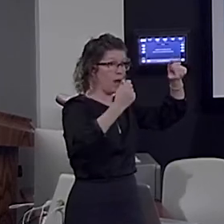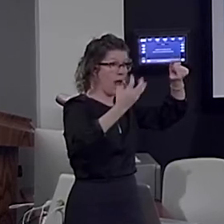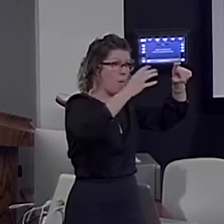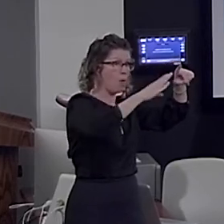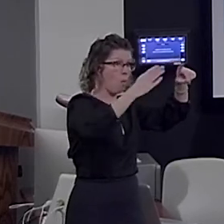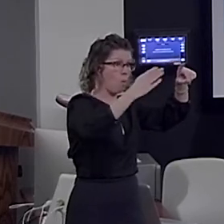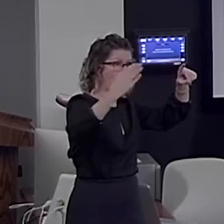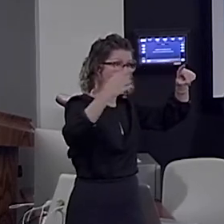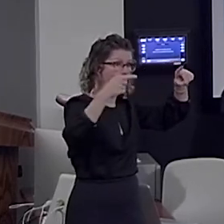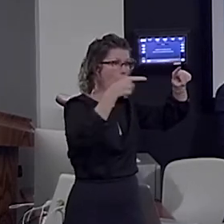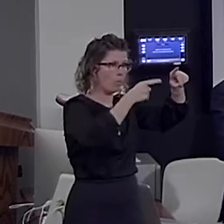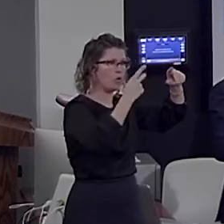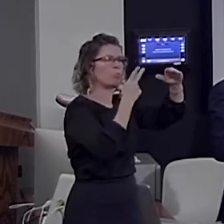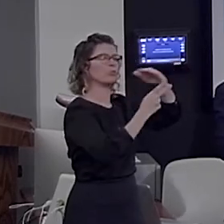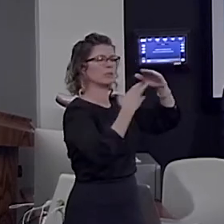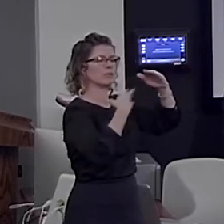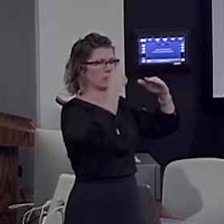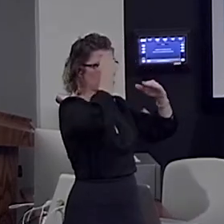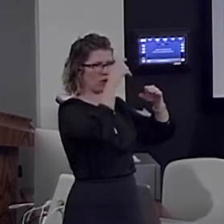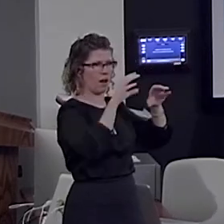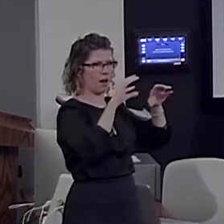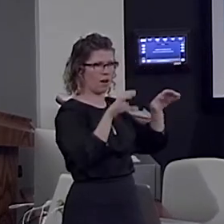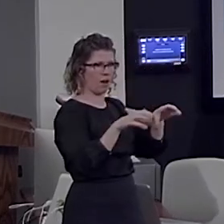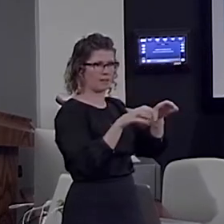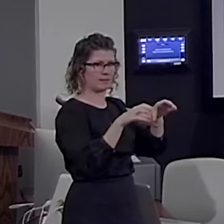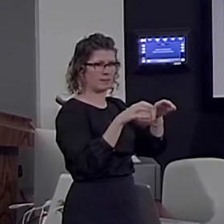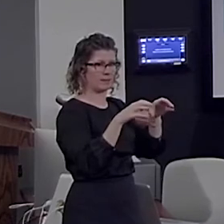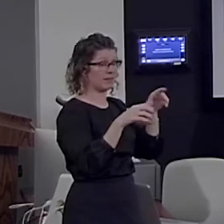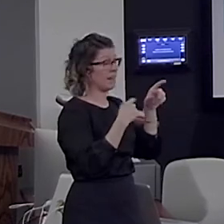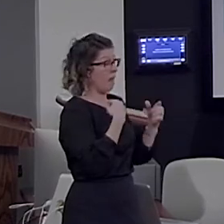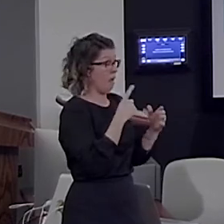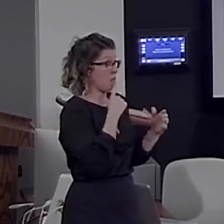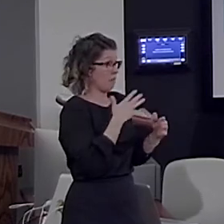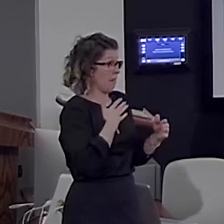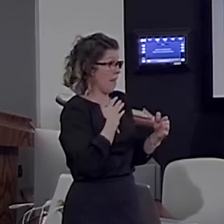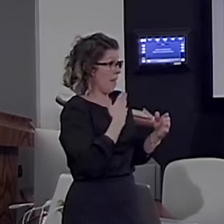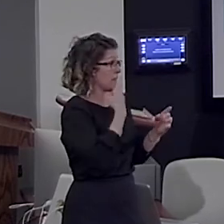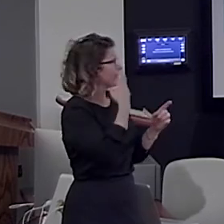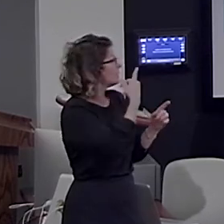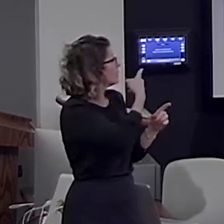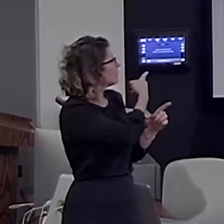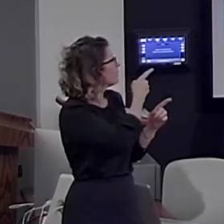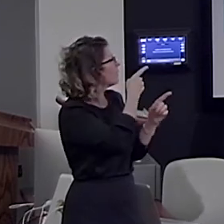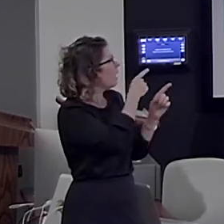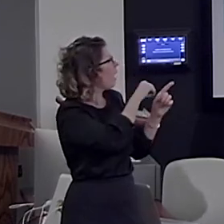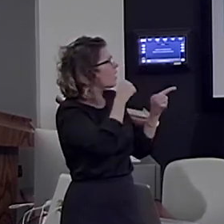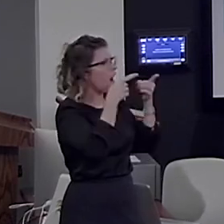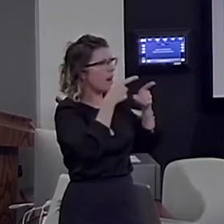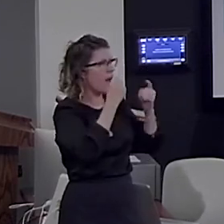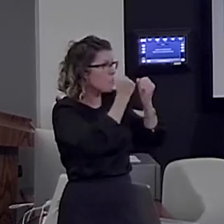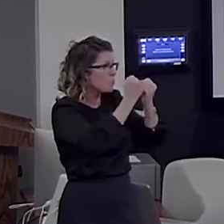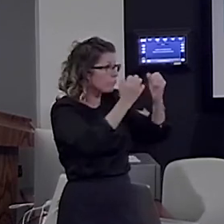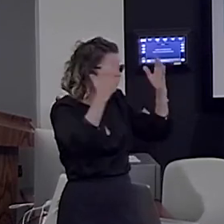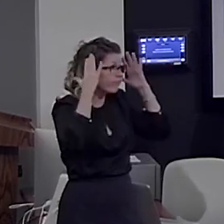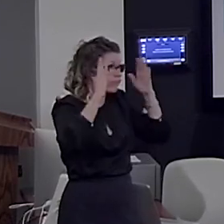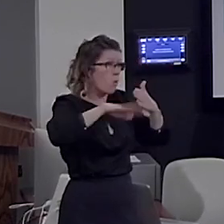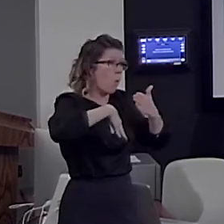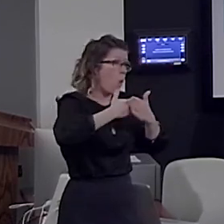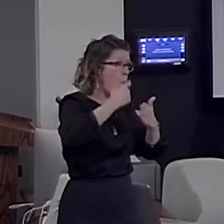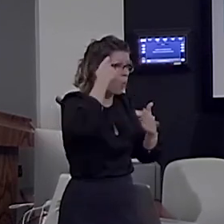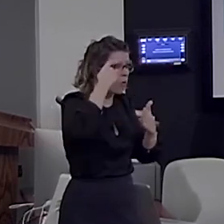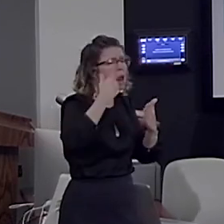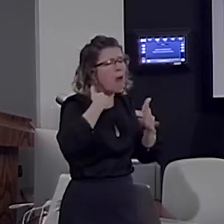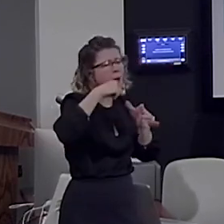best picture of where this is going on. I was very pleased to see. You see, it's not the whole brain. It's a large extent of the brain, but it is